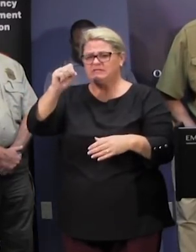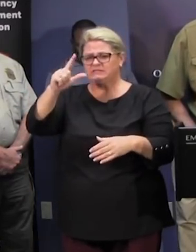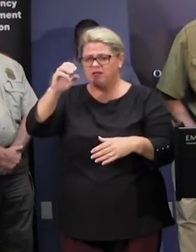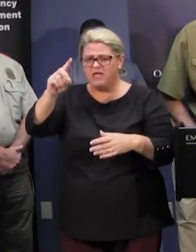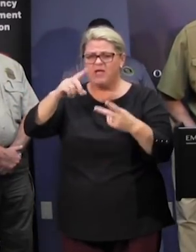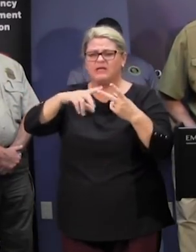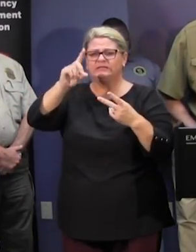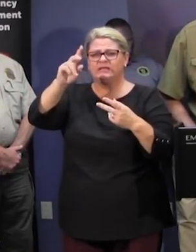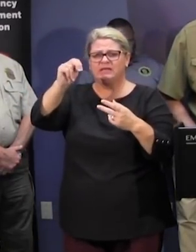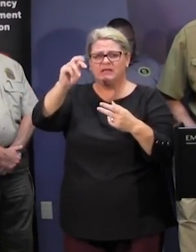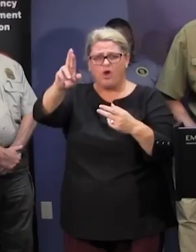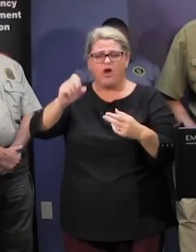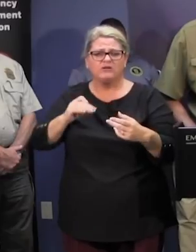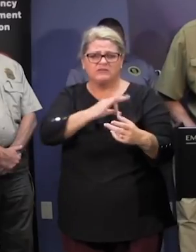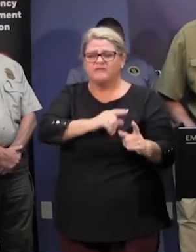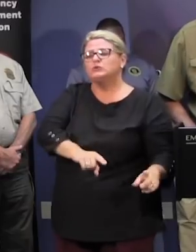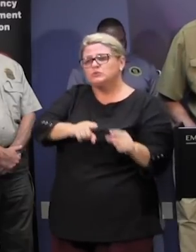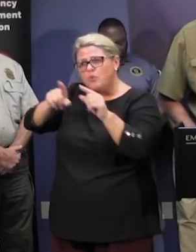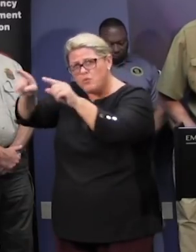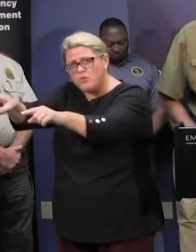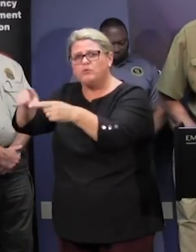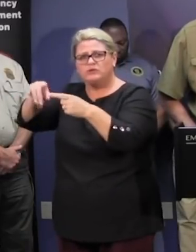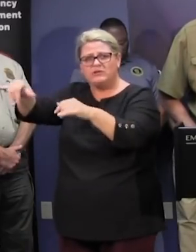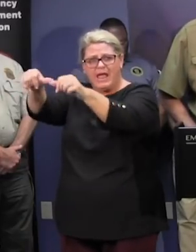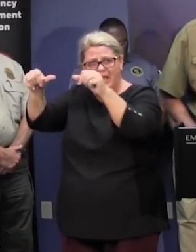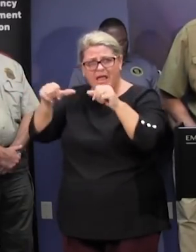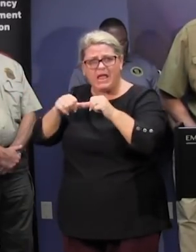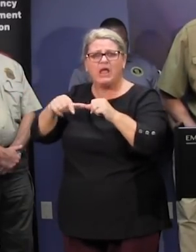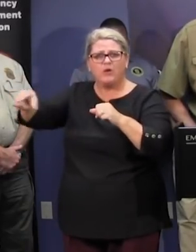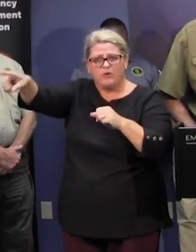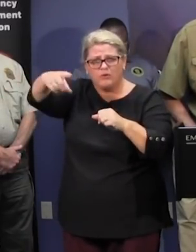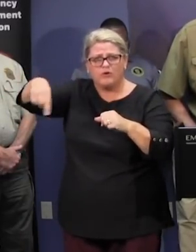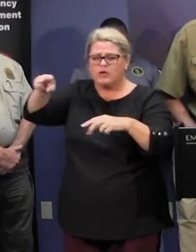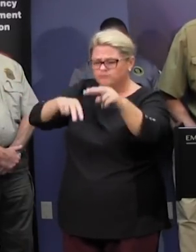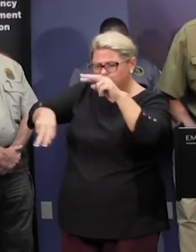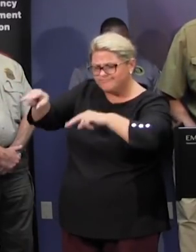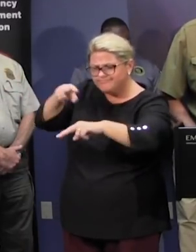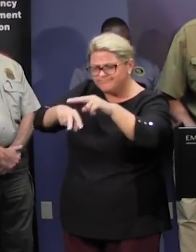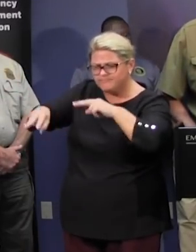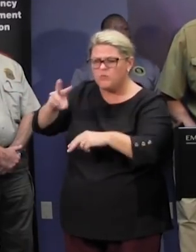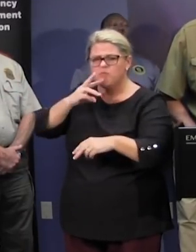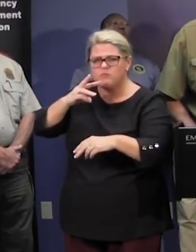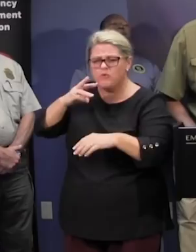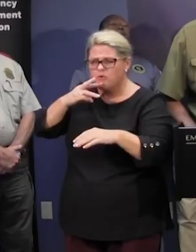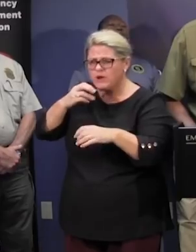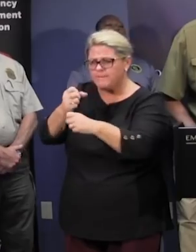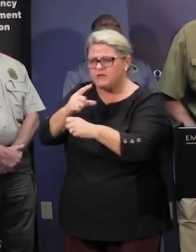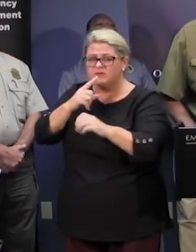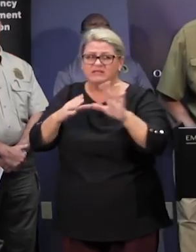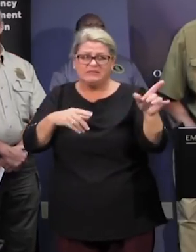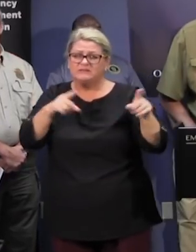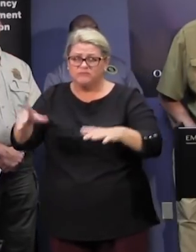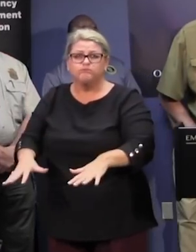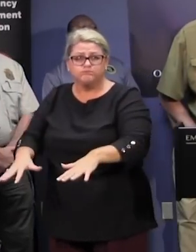dnr vehicles on going into those areas uh adjacent those waterways um letting people know that the